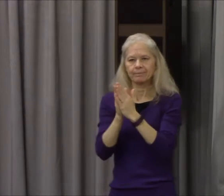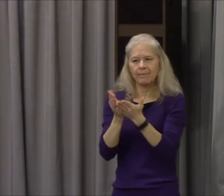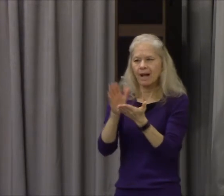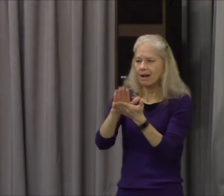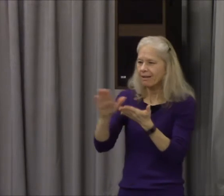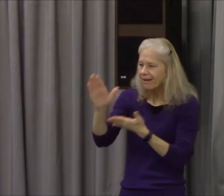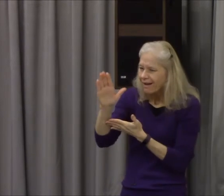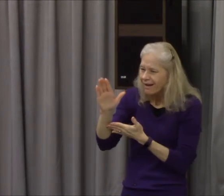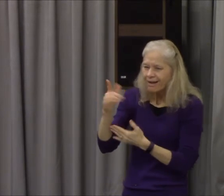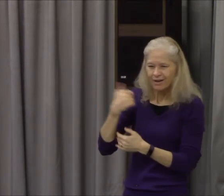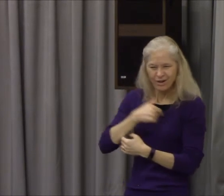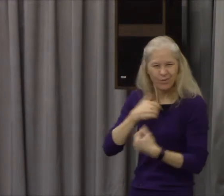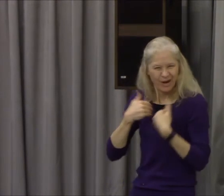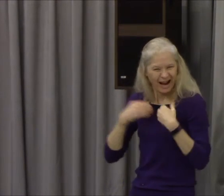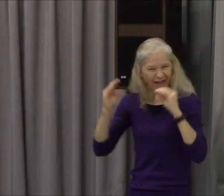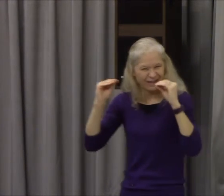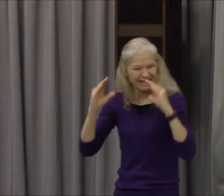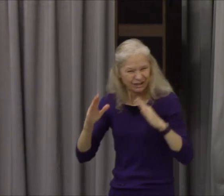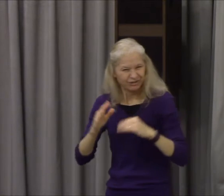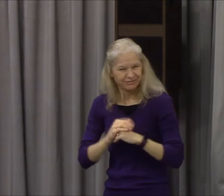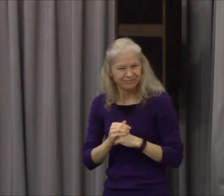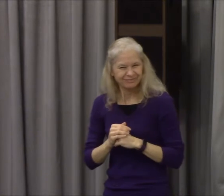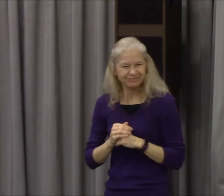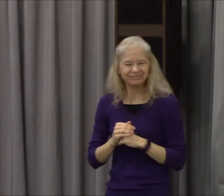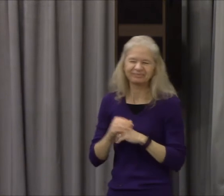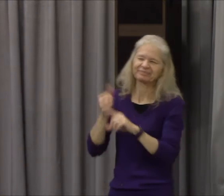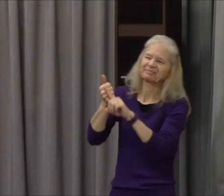and he unlike me he talked kind of slow